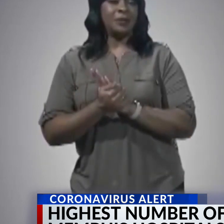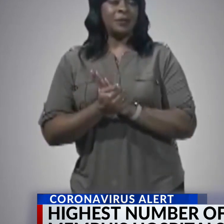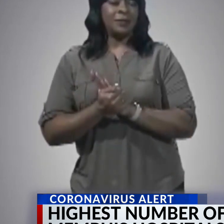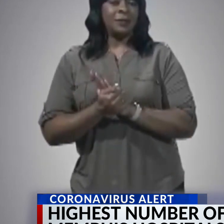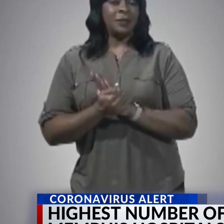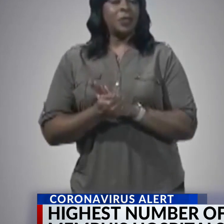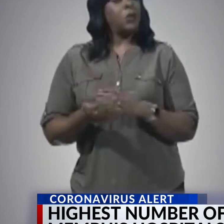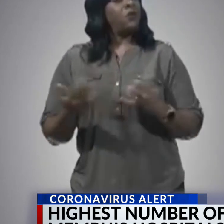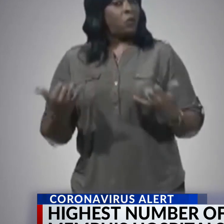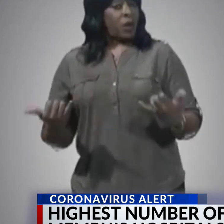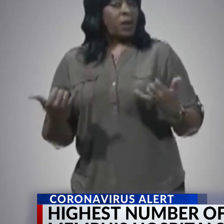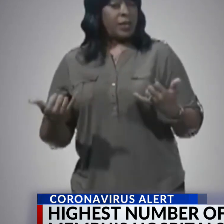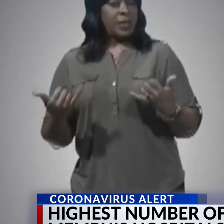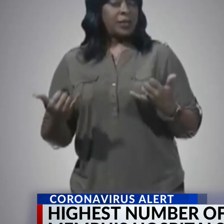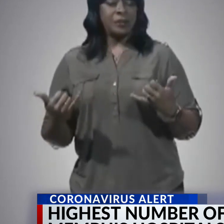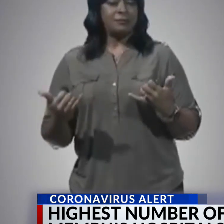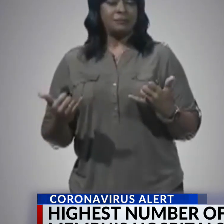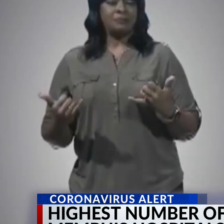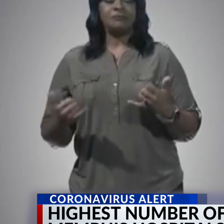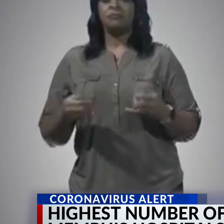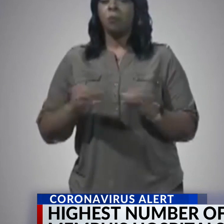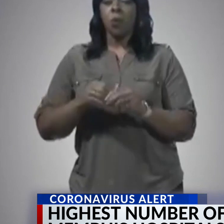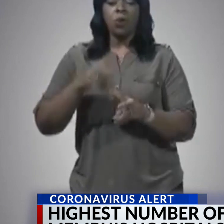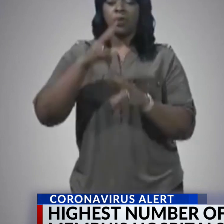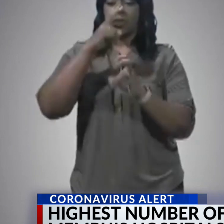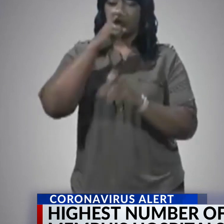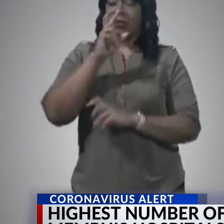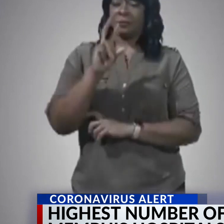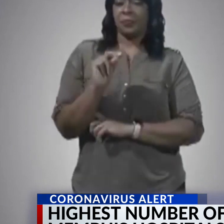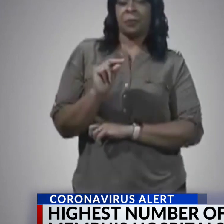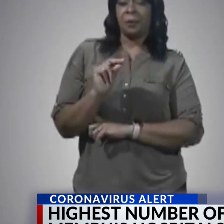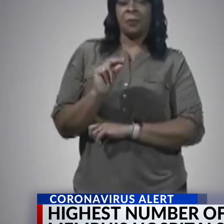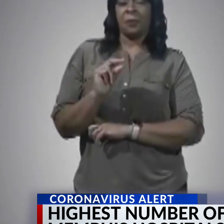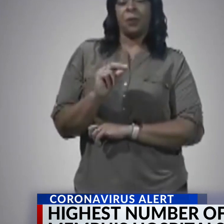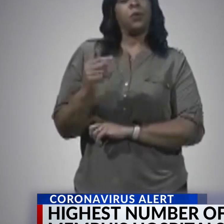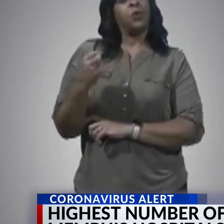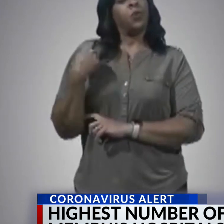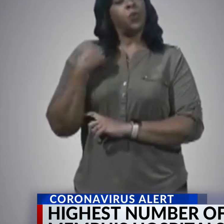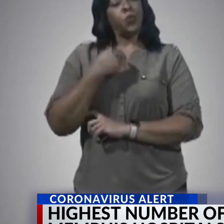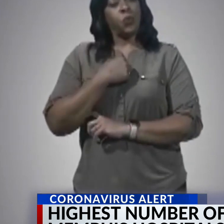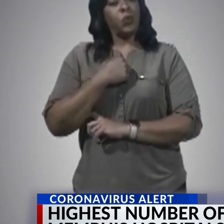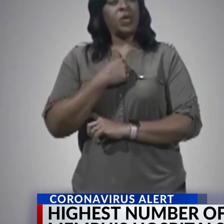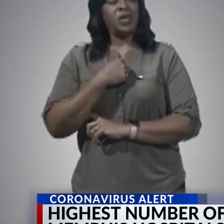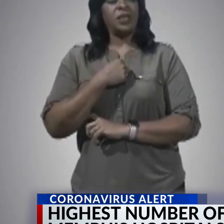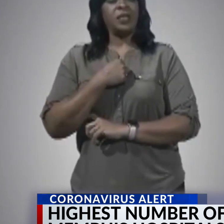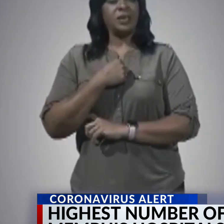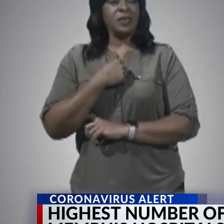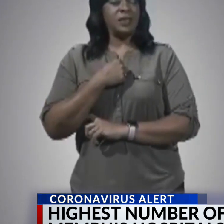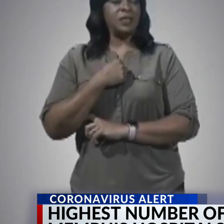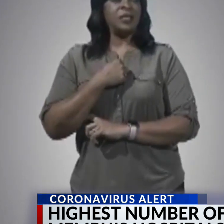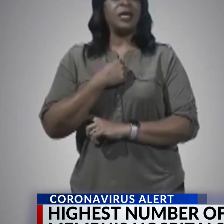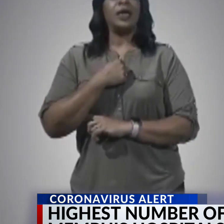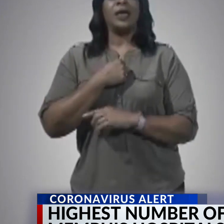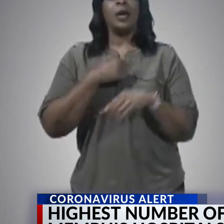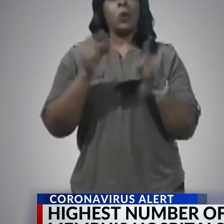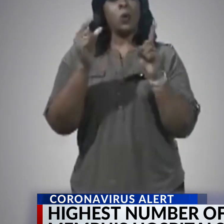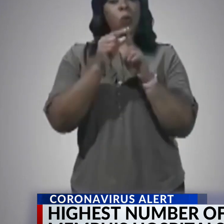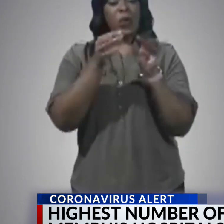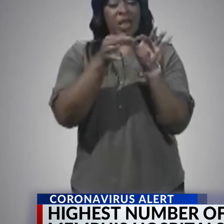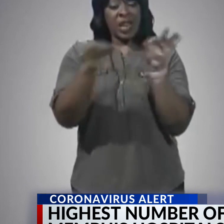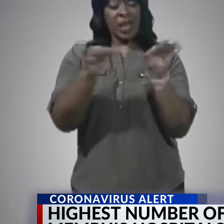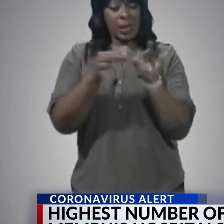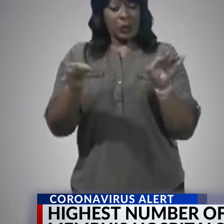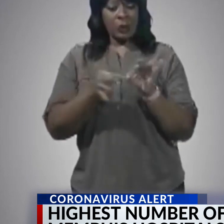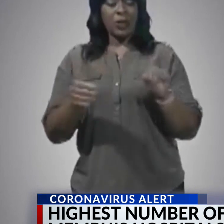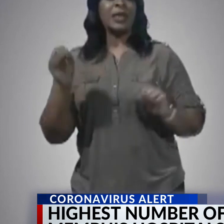For right now, it will not be stricter. So we have put in language saying yes,